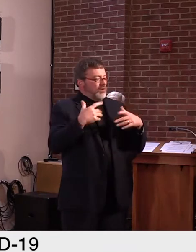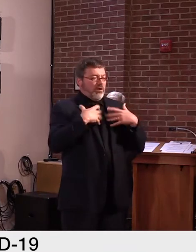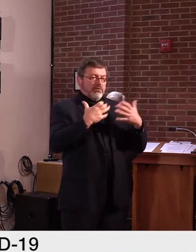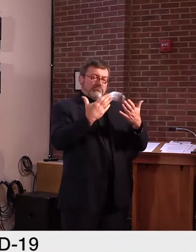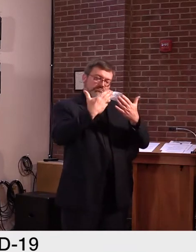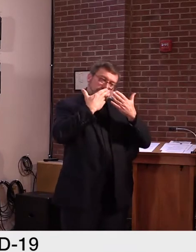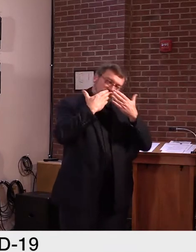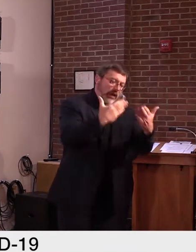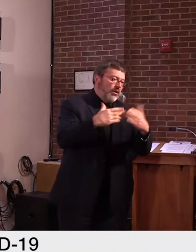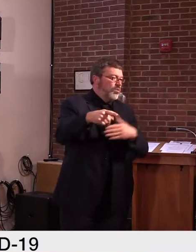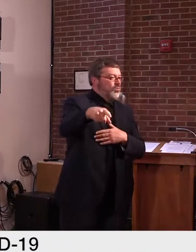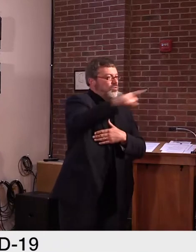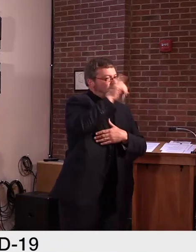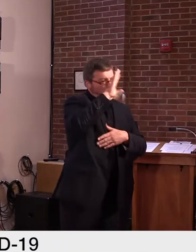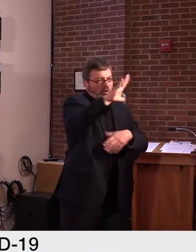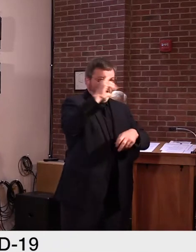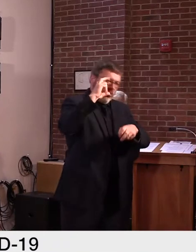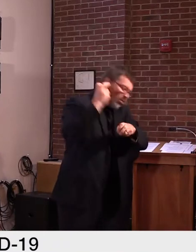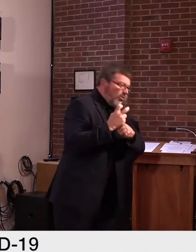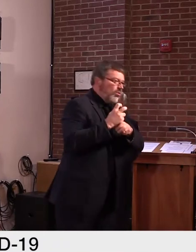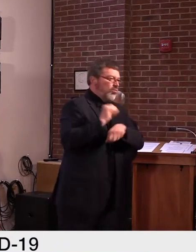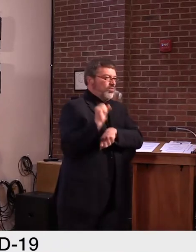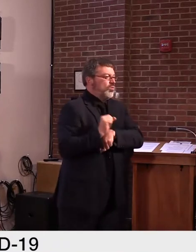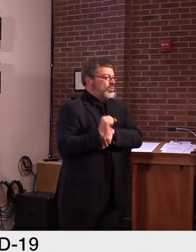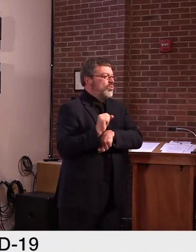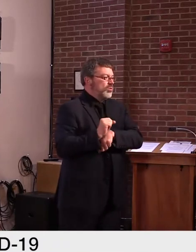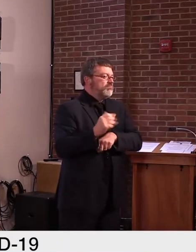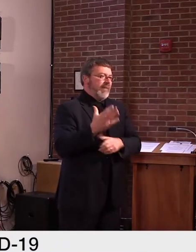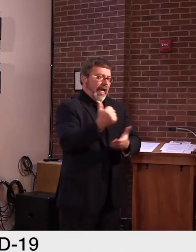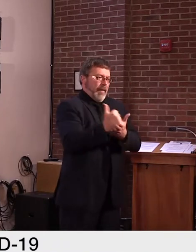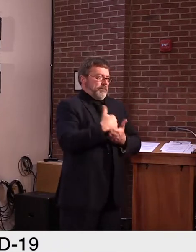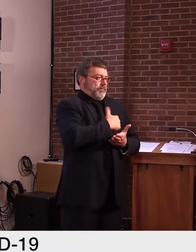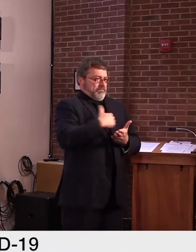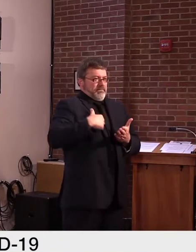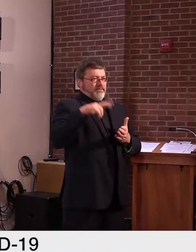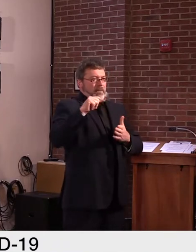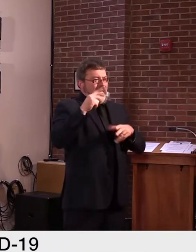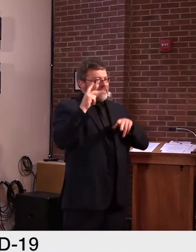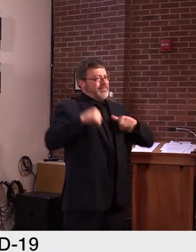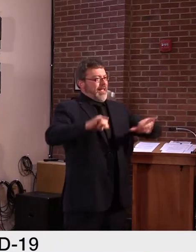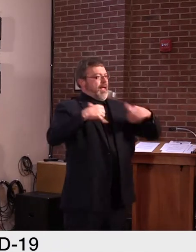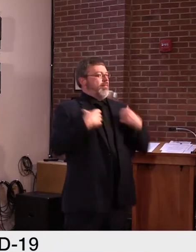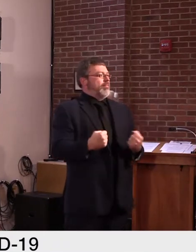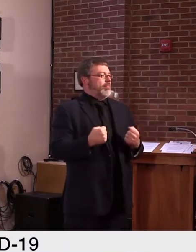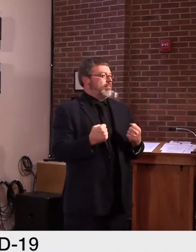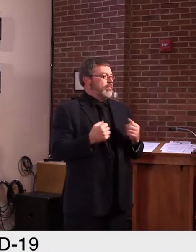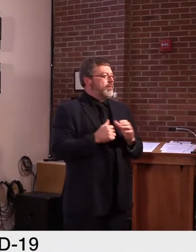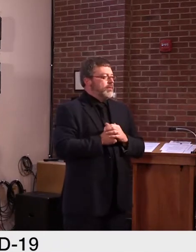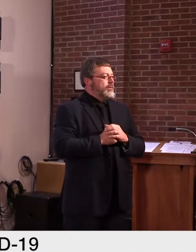appreciation of every Vermonter whose health and well-being you work to protect around the clock.